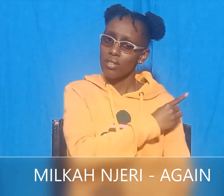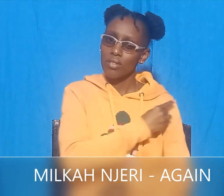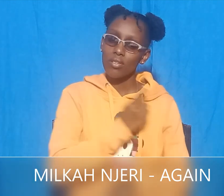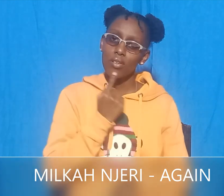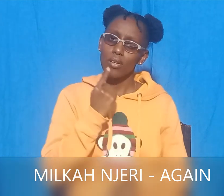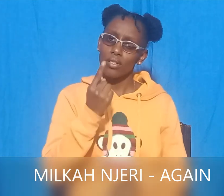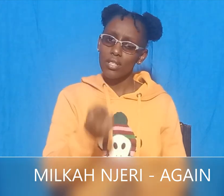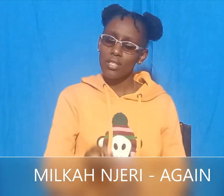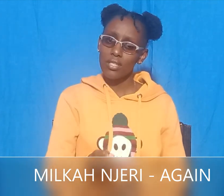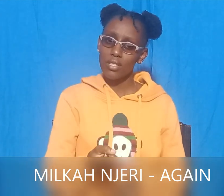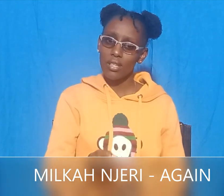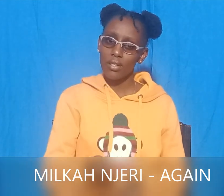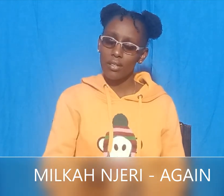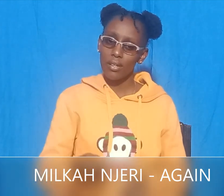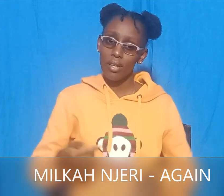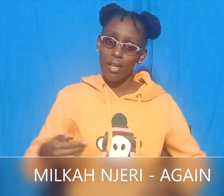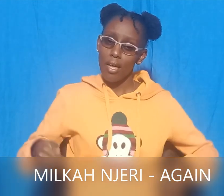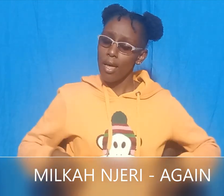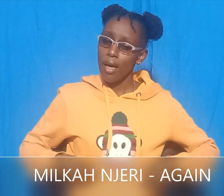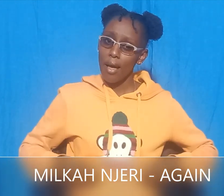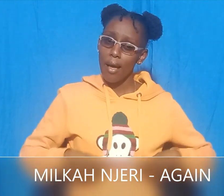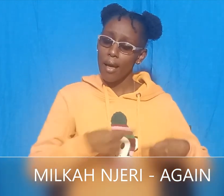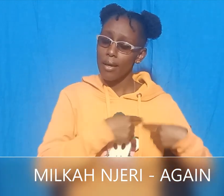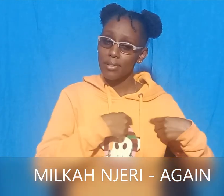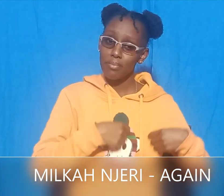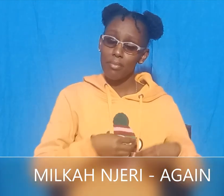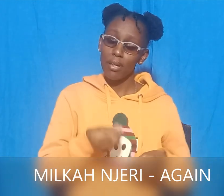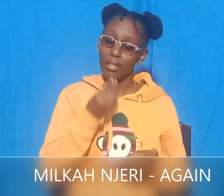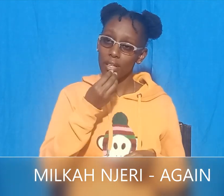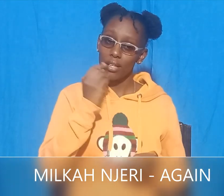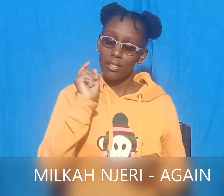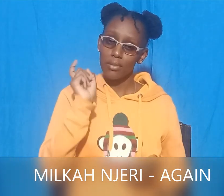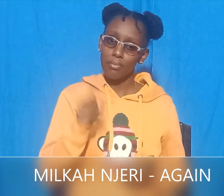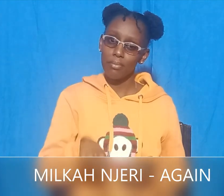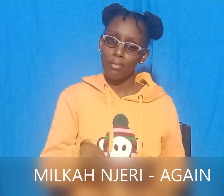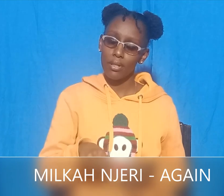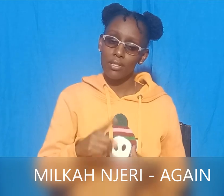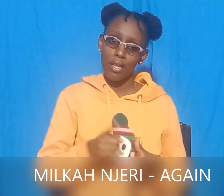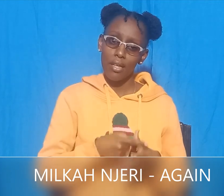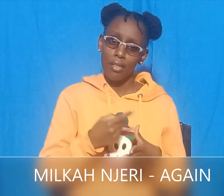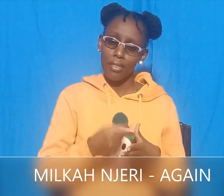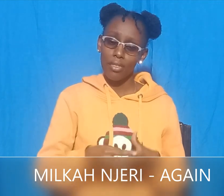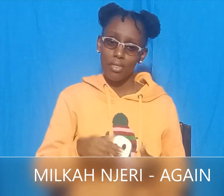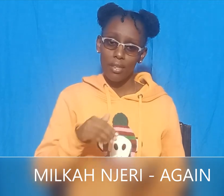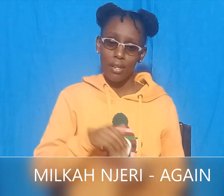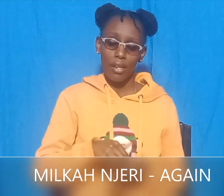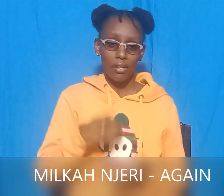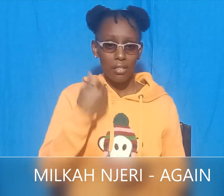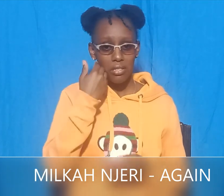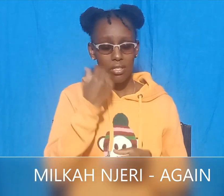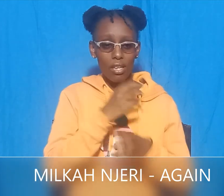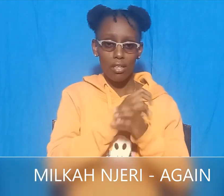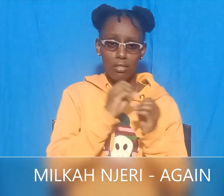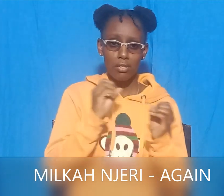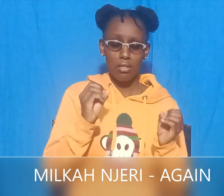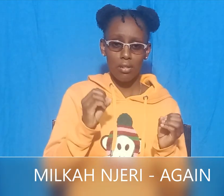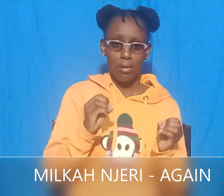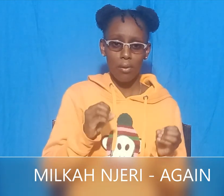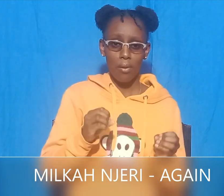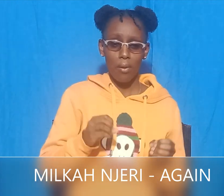You must eat a monkey's heart. Then you will be well again. So I am taking you to